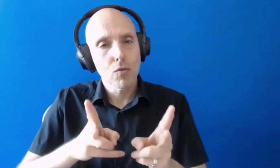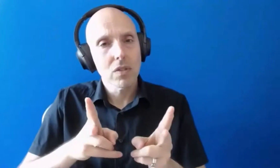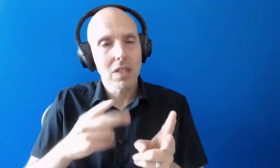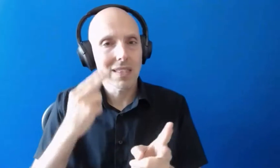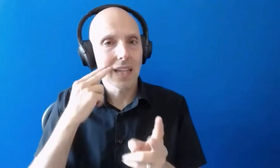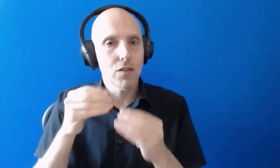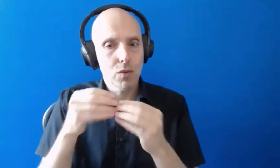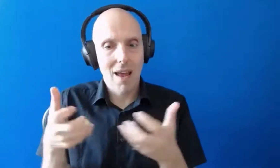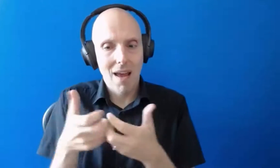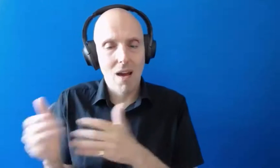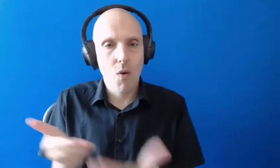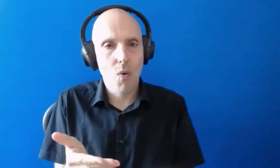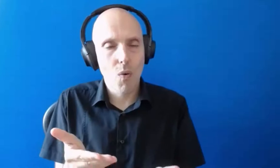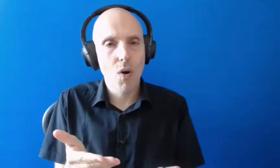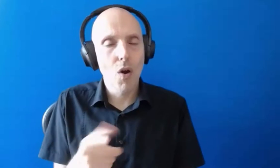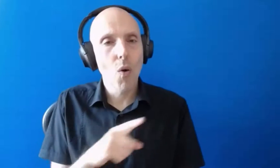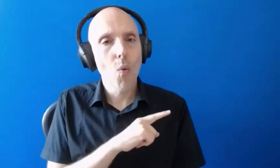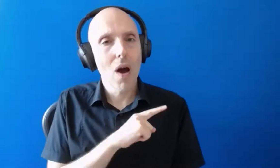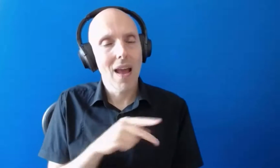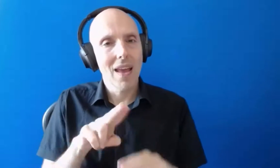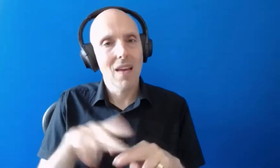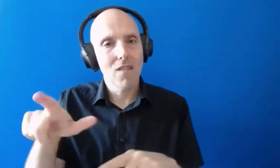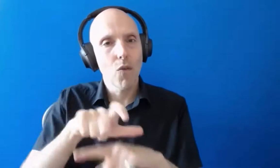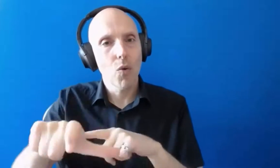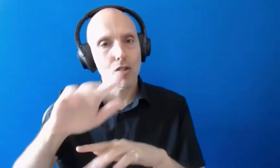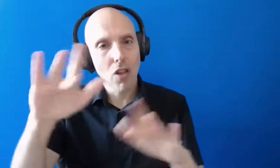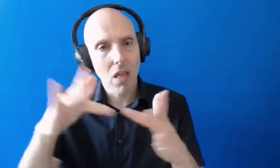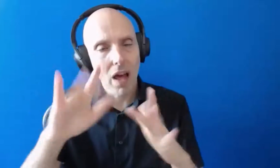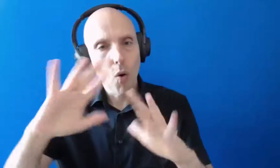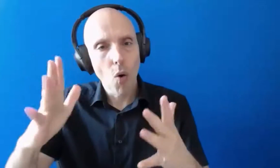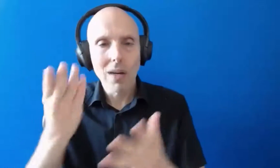provided if courses are online or blended learning